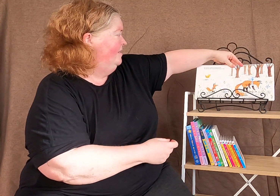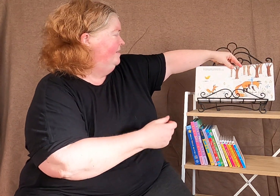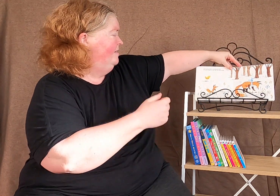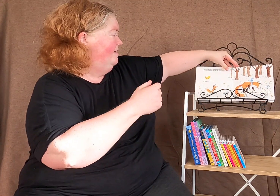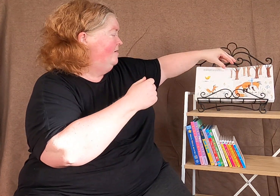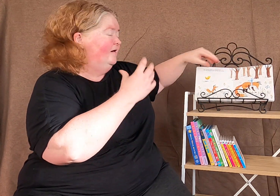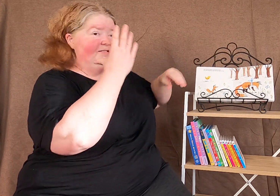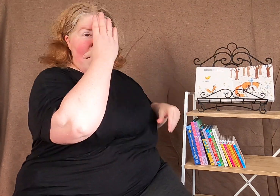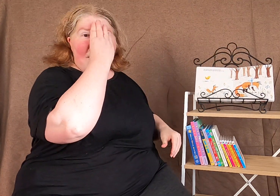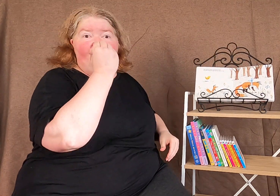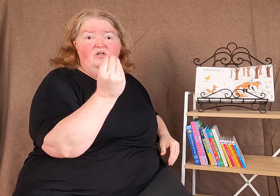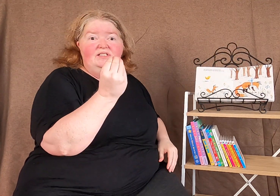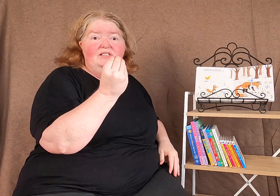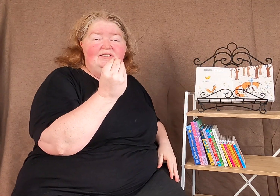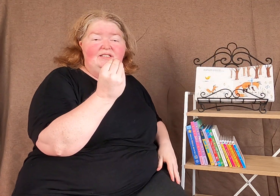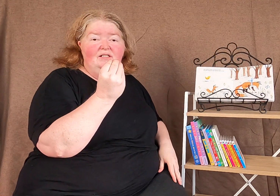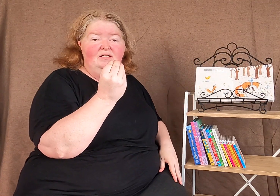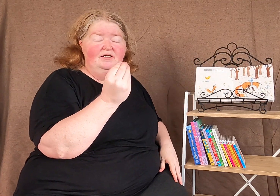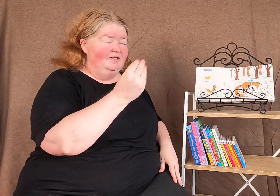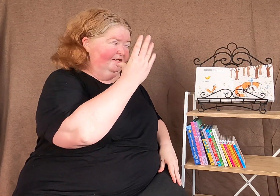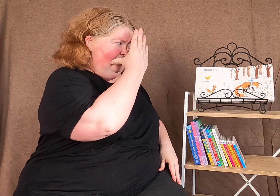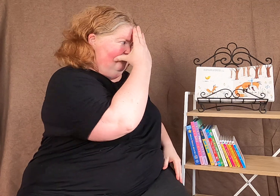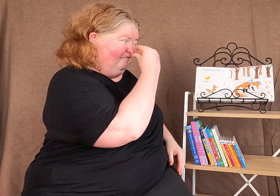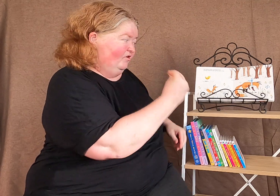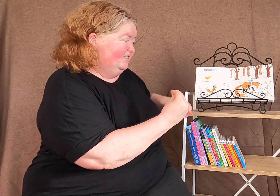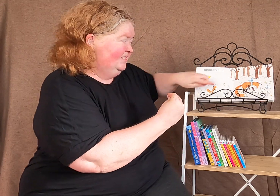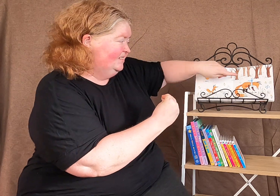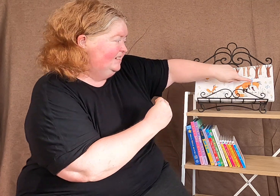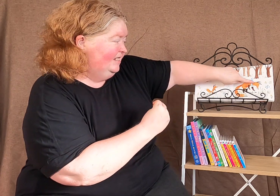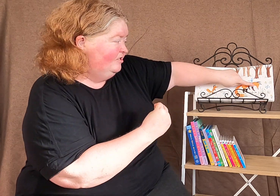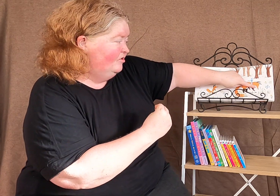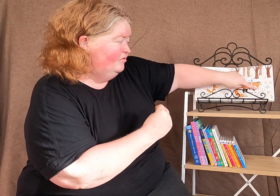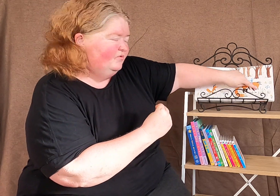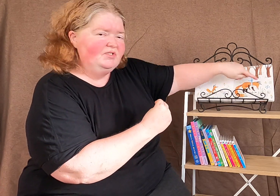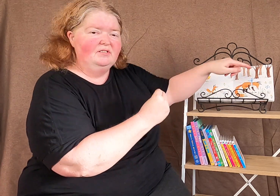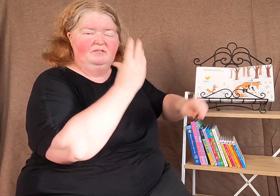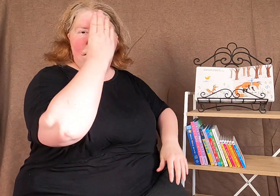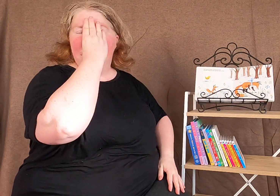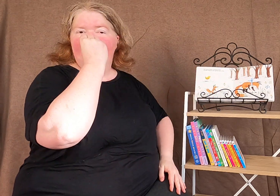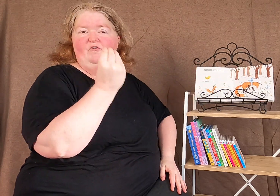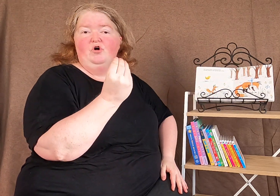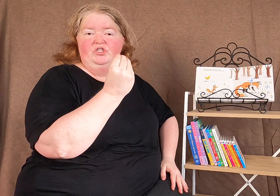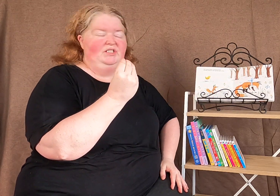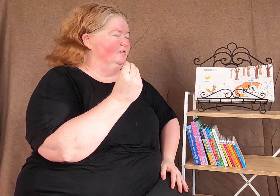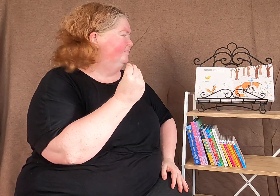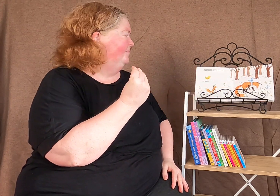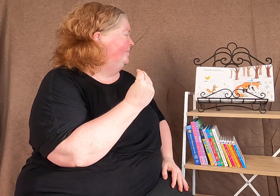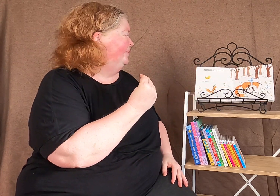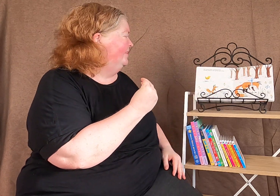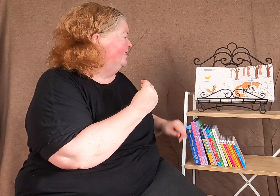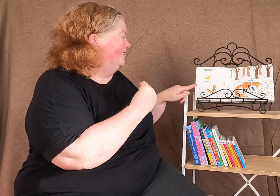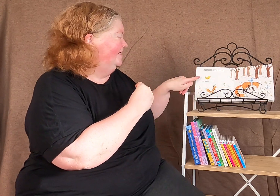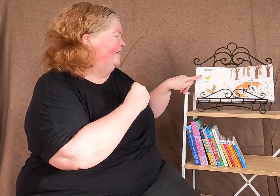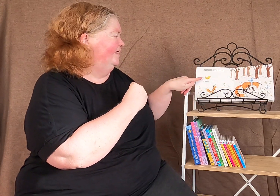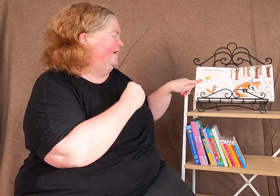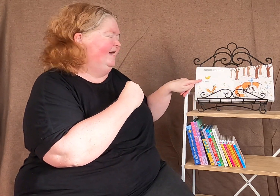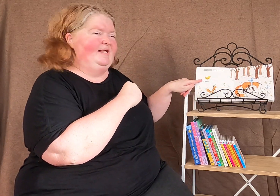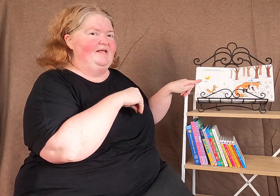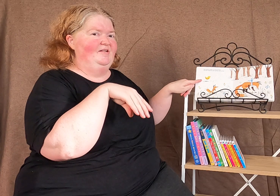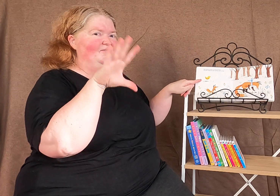Some foxes. Foxes see their nose. Fox. And a